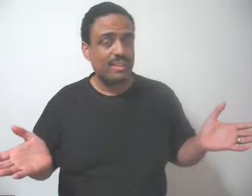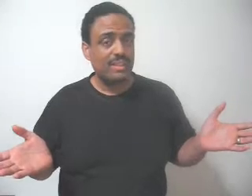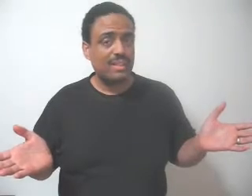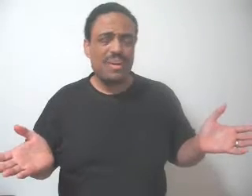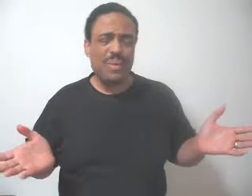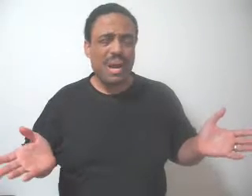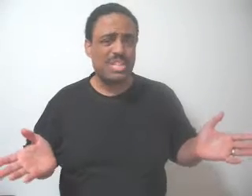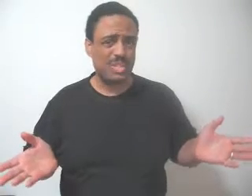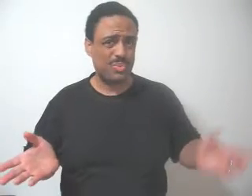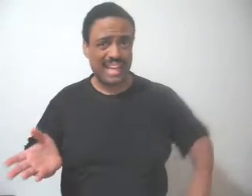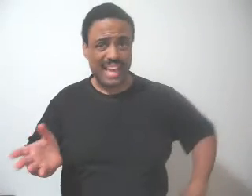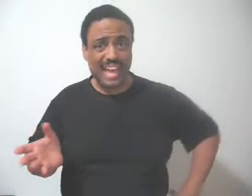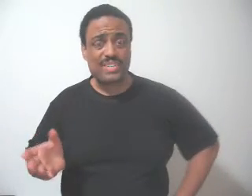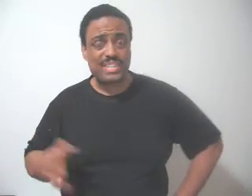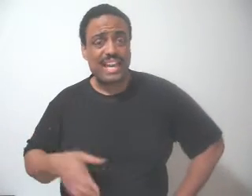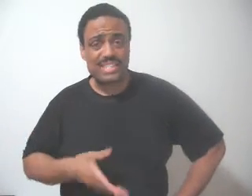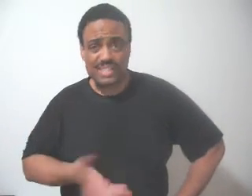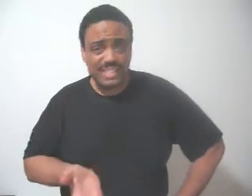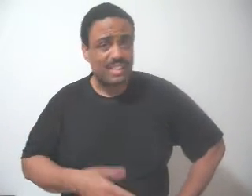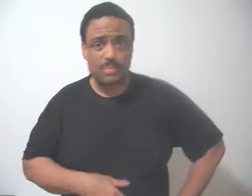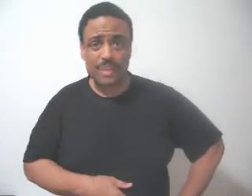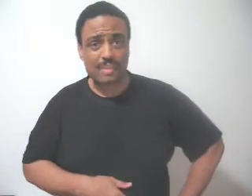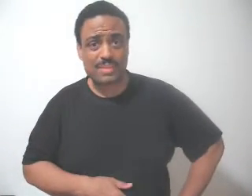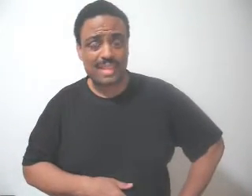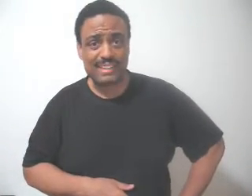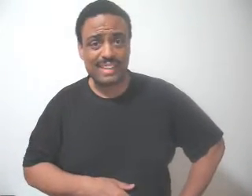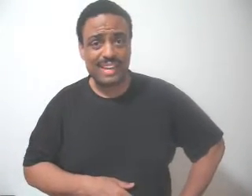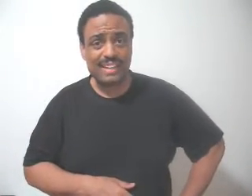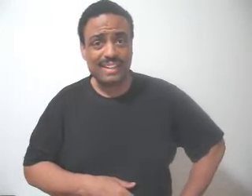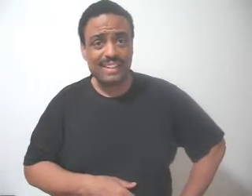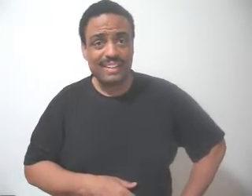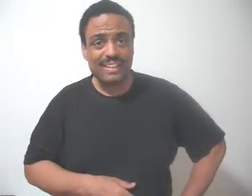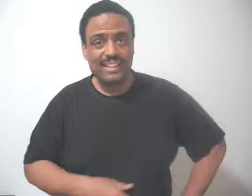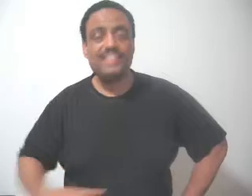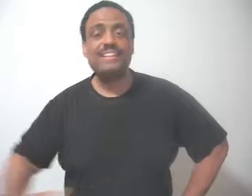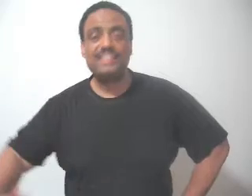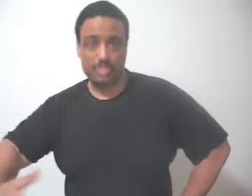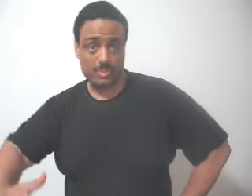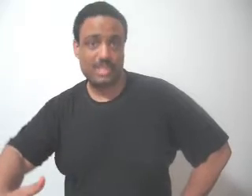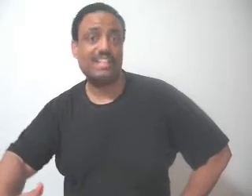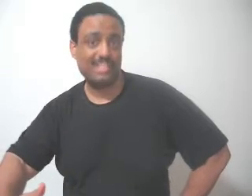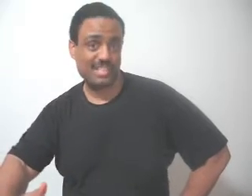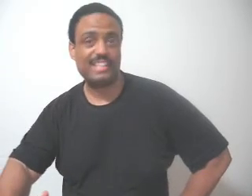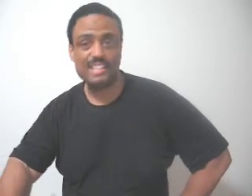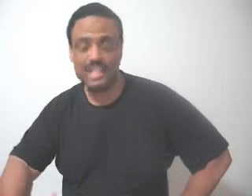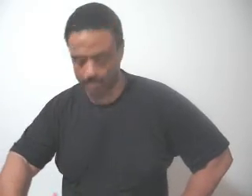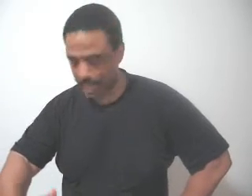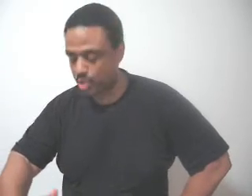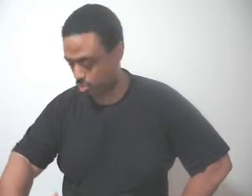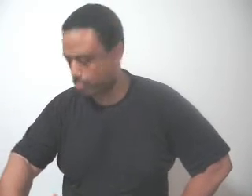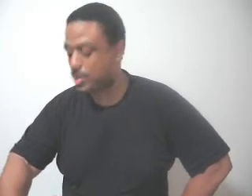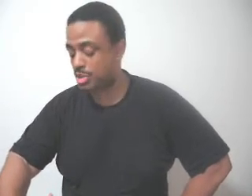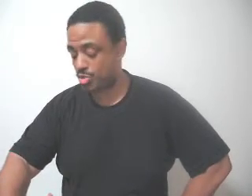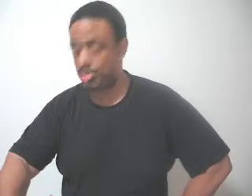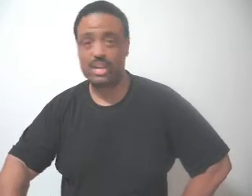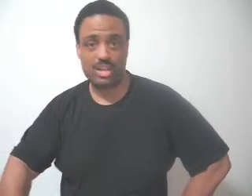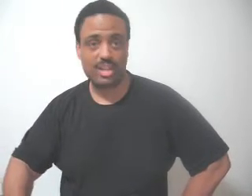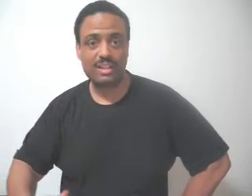now why would you want to advertise your kids problems like that just give them a hug and tell them how special they are